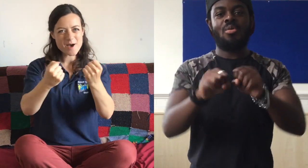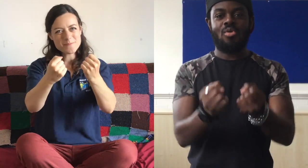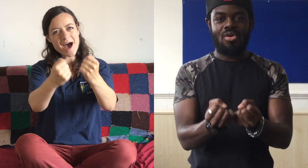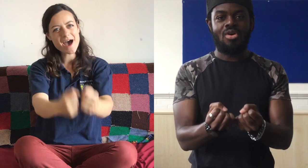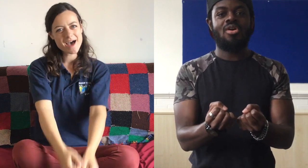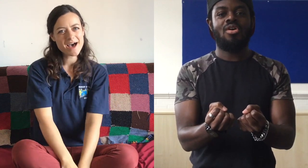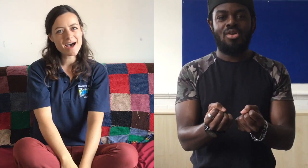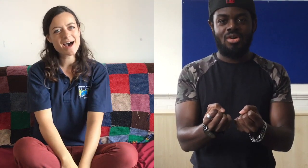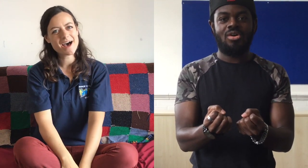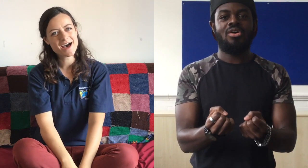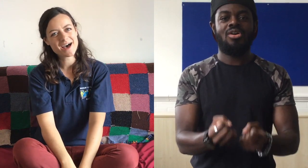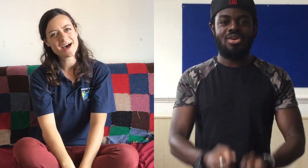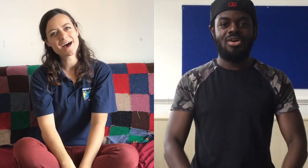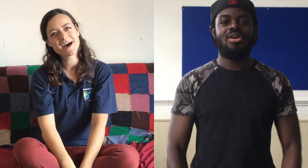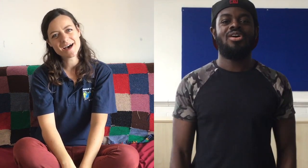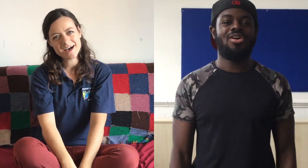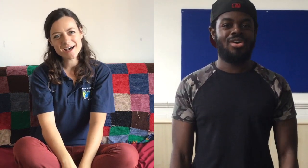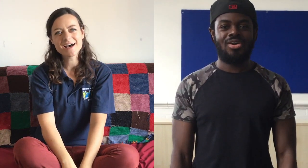Unbreakable